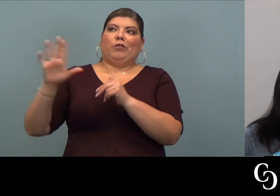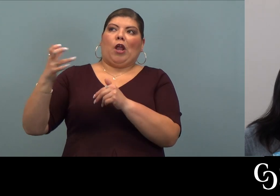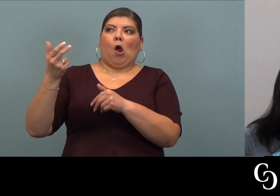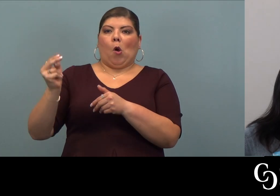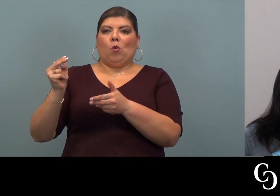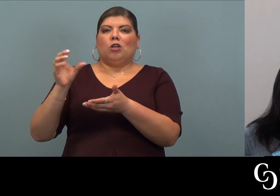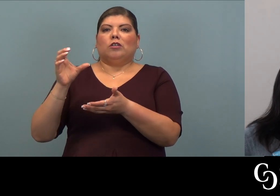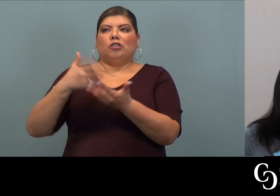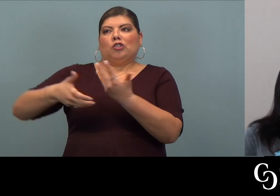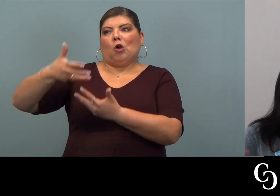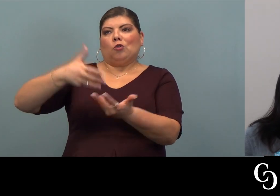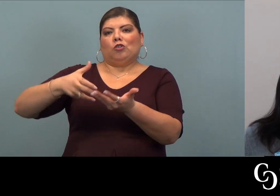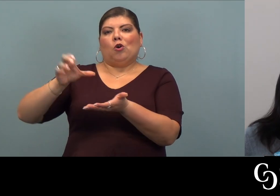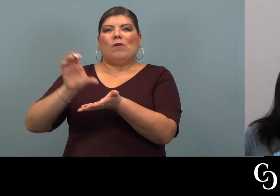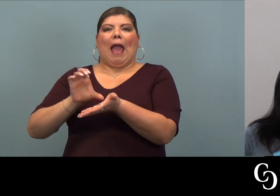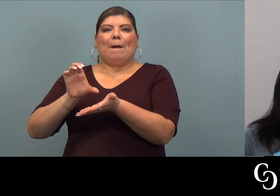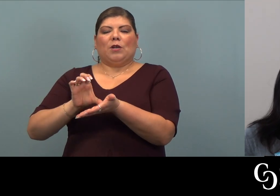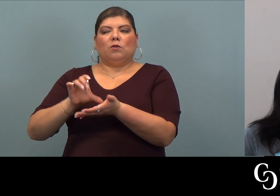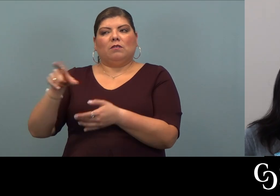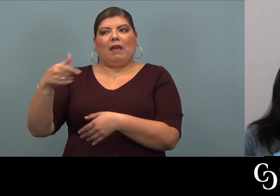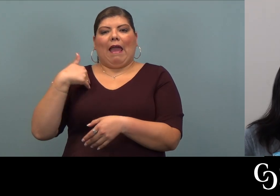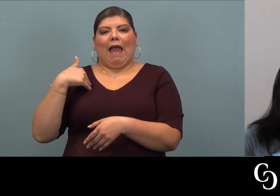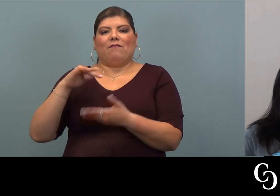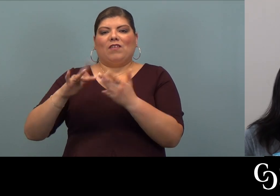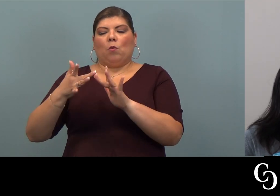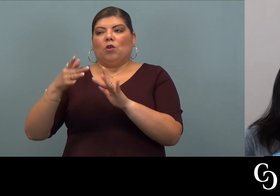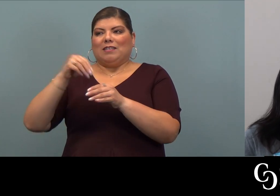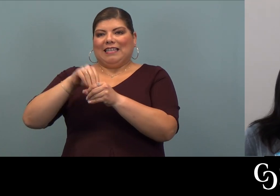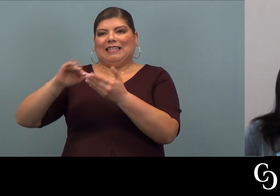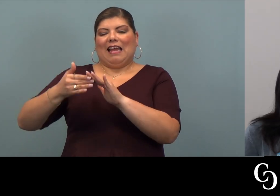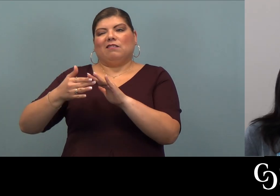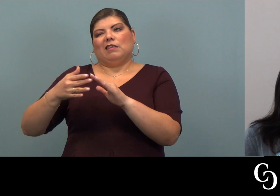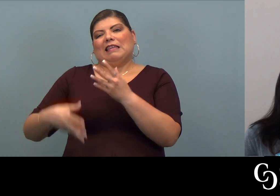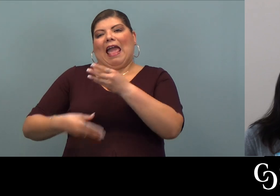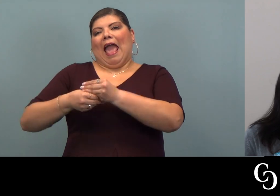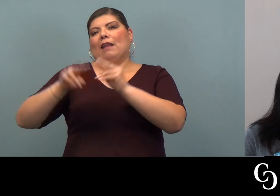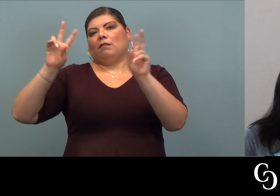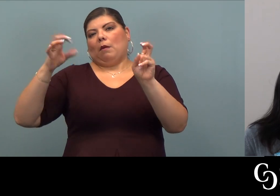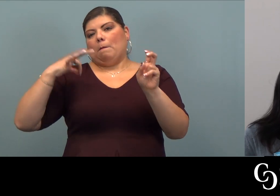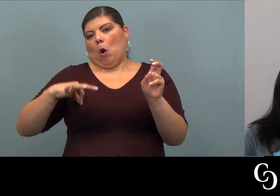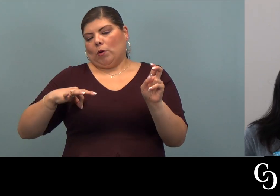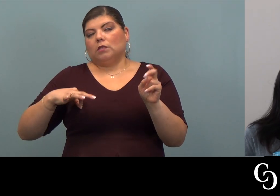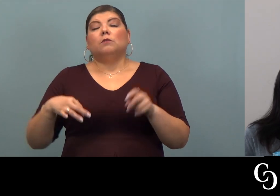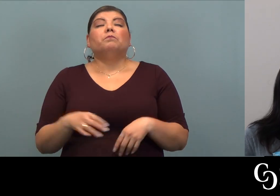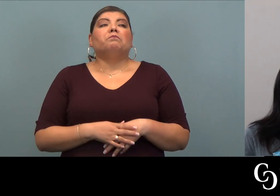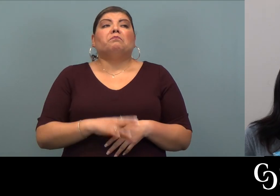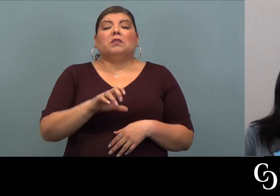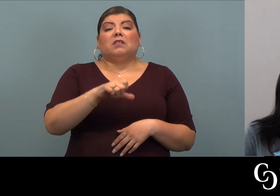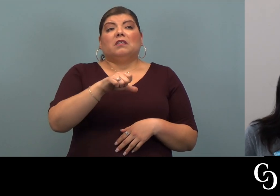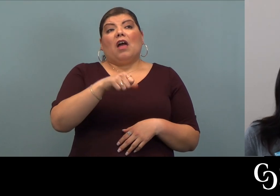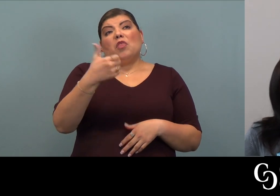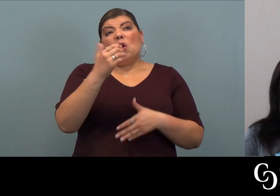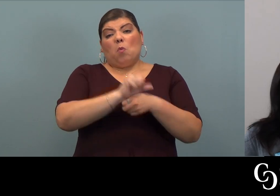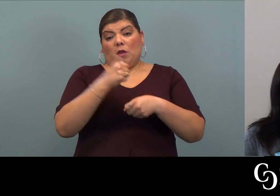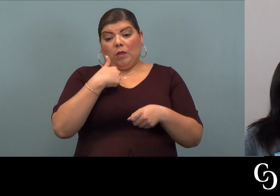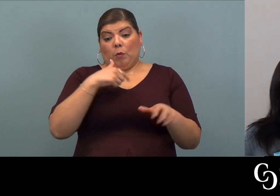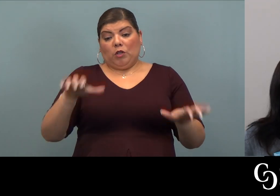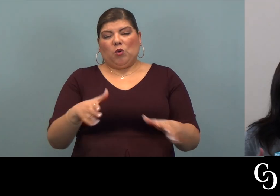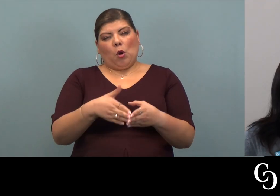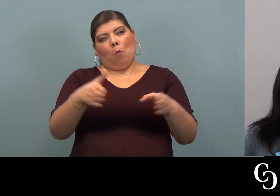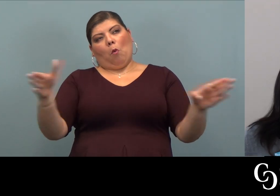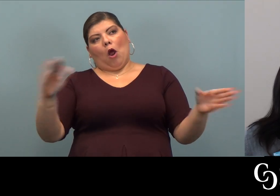networks in town. So, I think that's just sort of an added bonus. Some of the other work we do